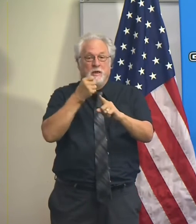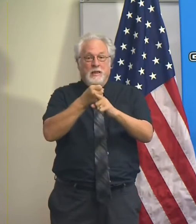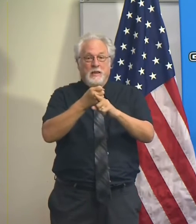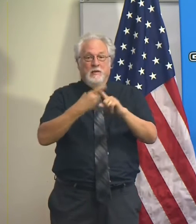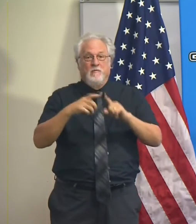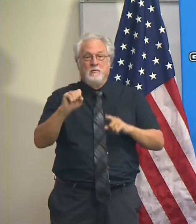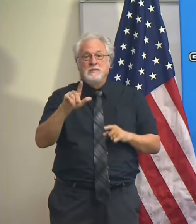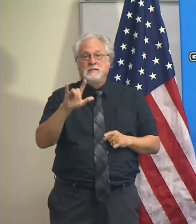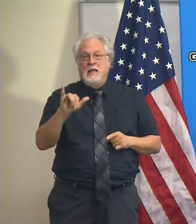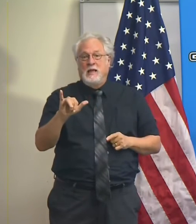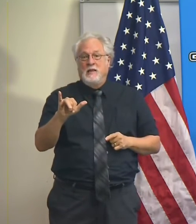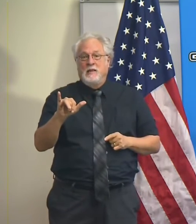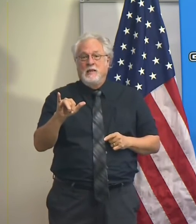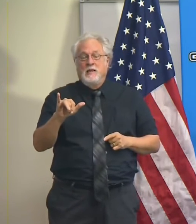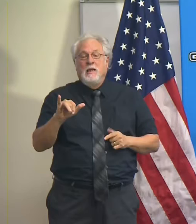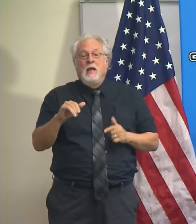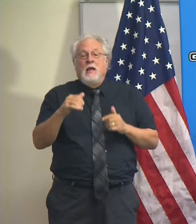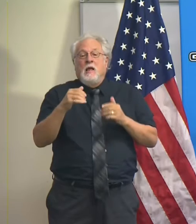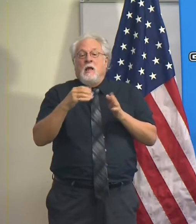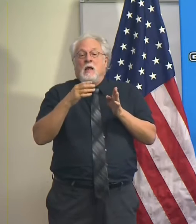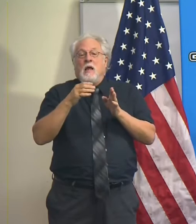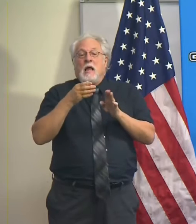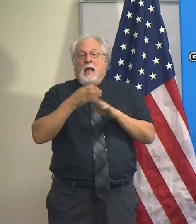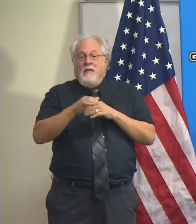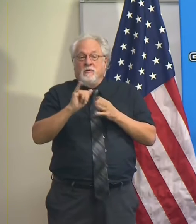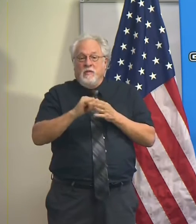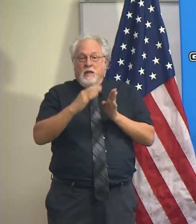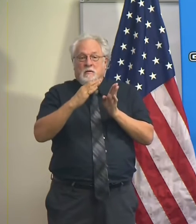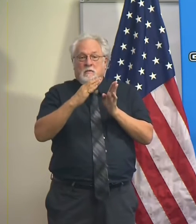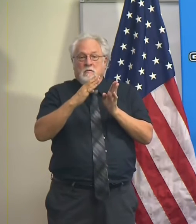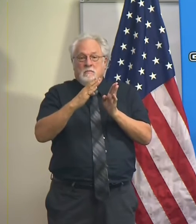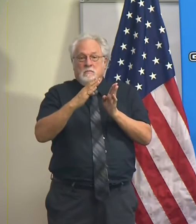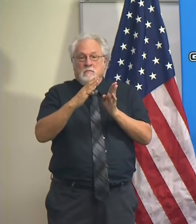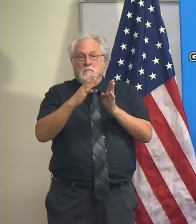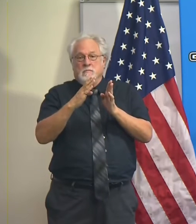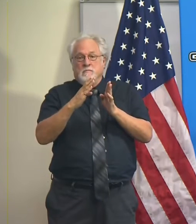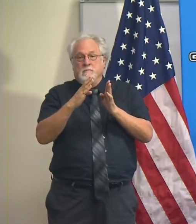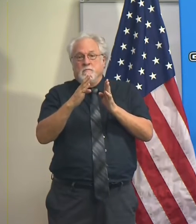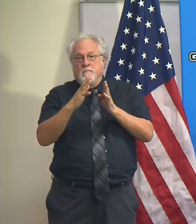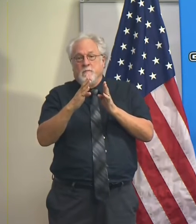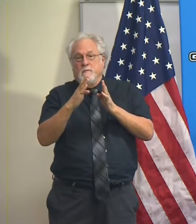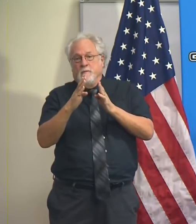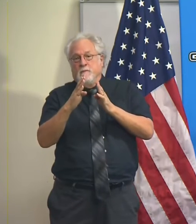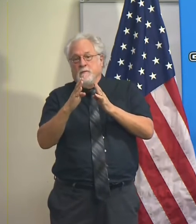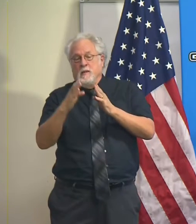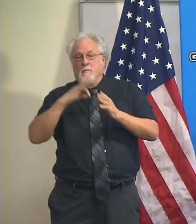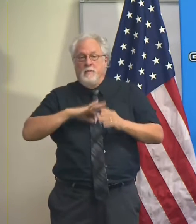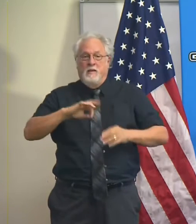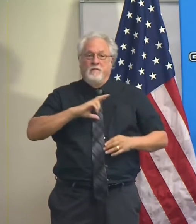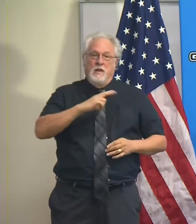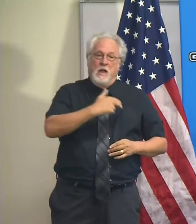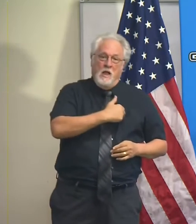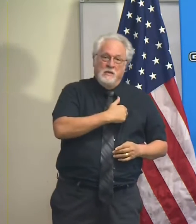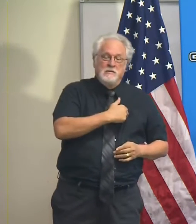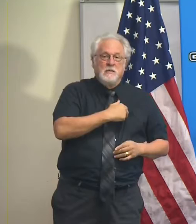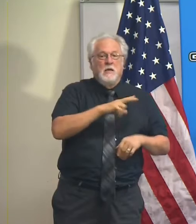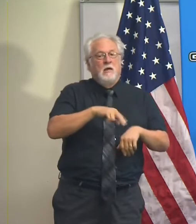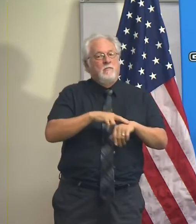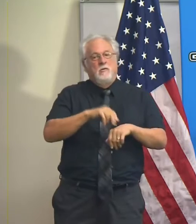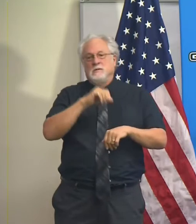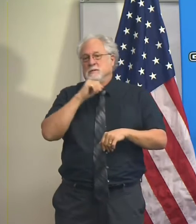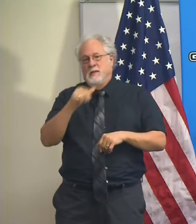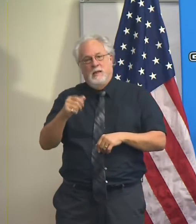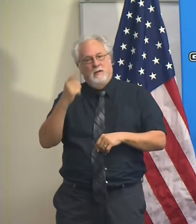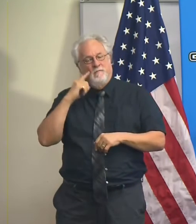from Sally every subsequent revision for the forecast has been beneficial to us of course not